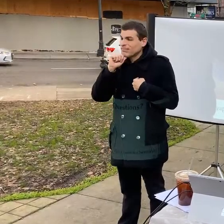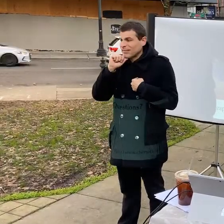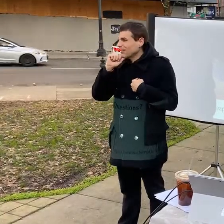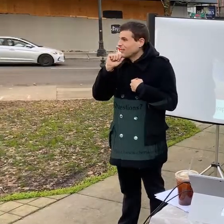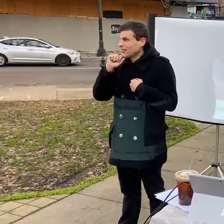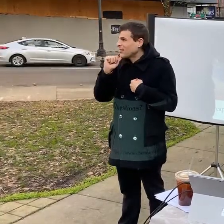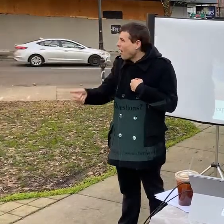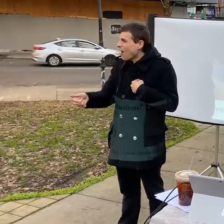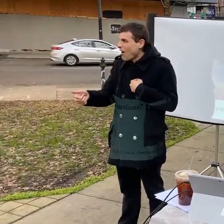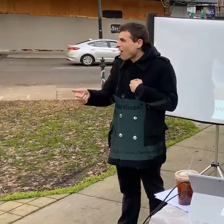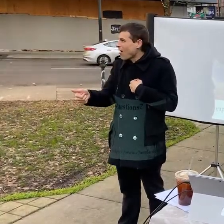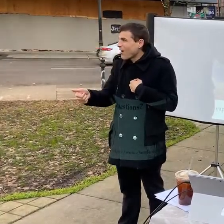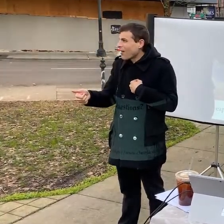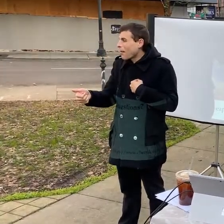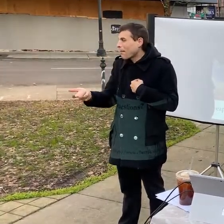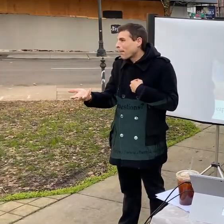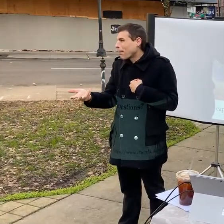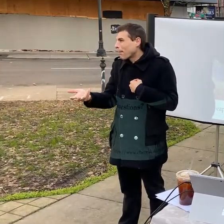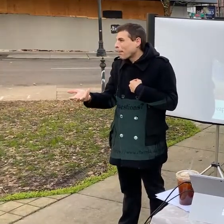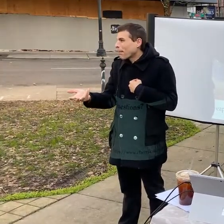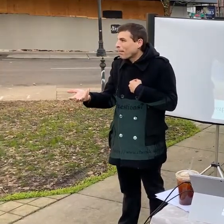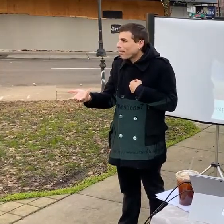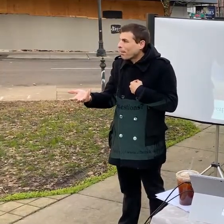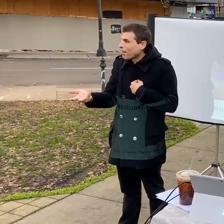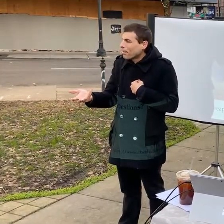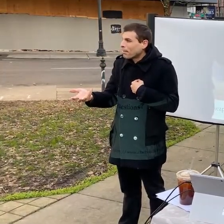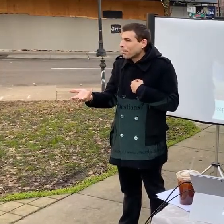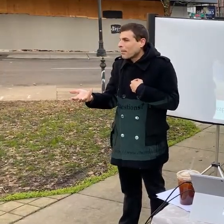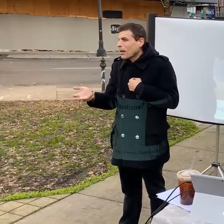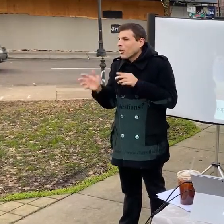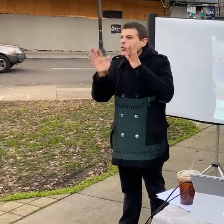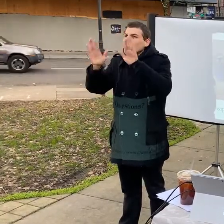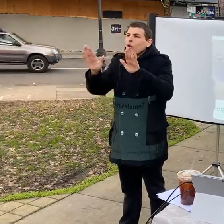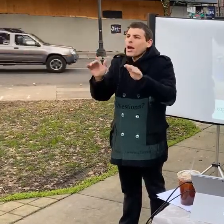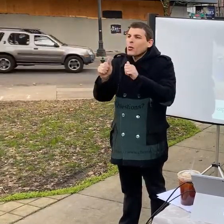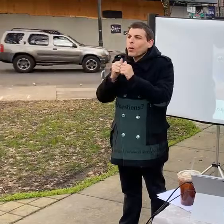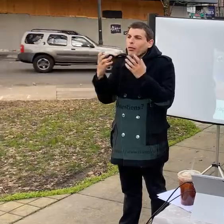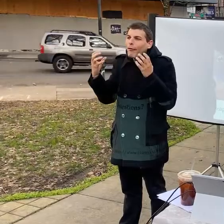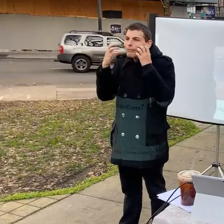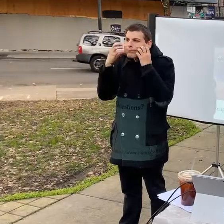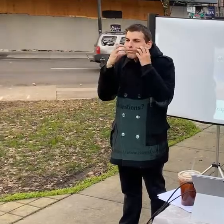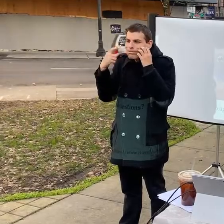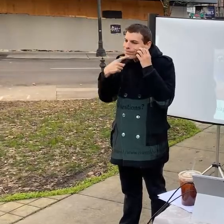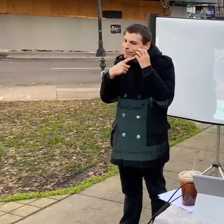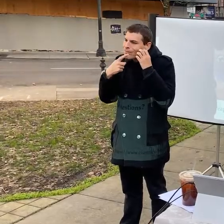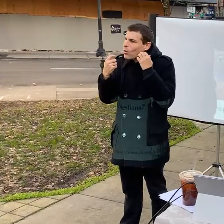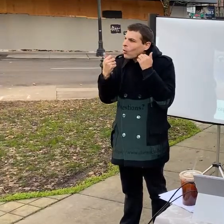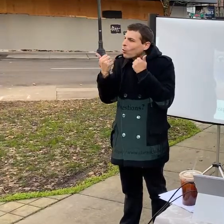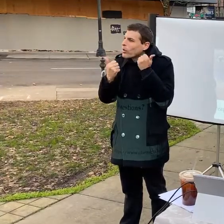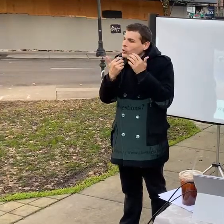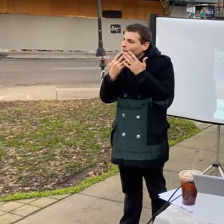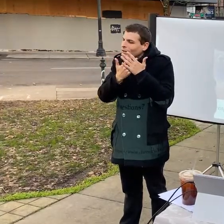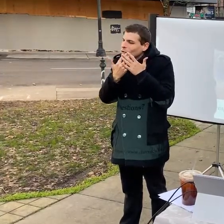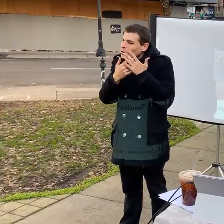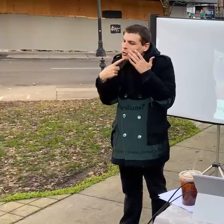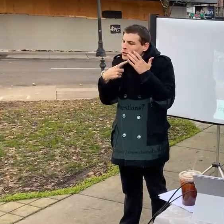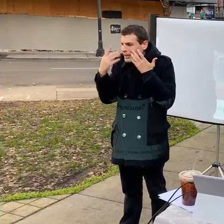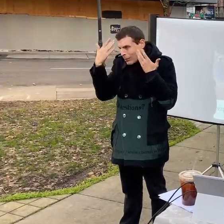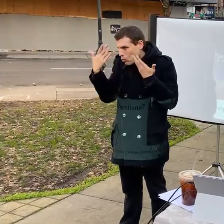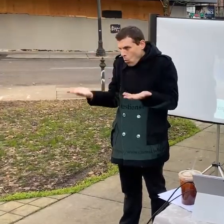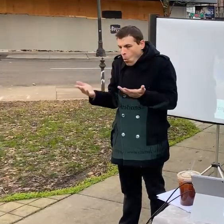great uh cartridge person but what i do know is that you want